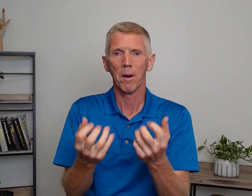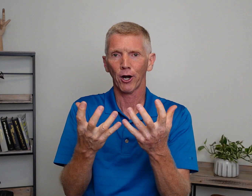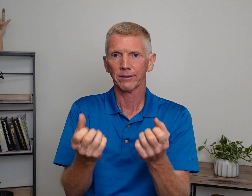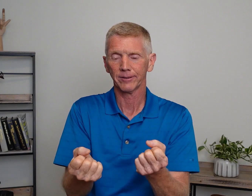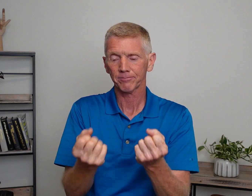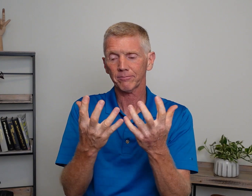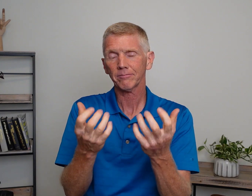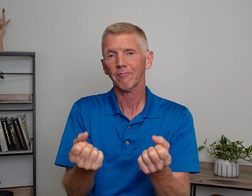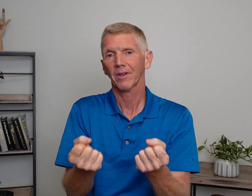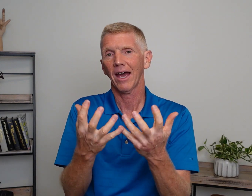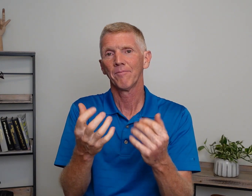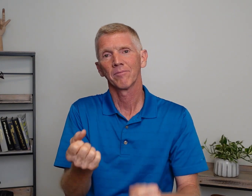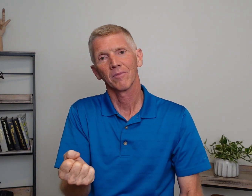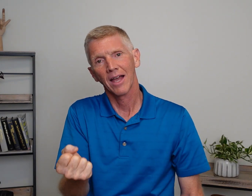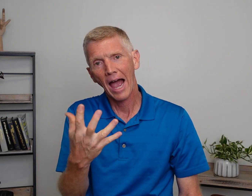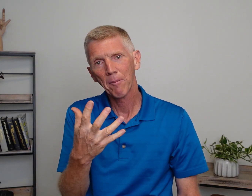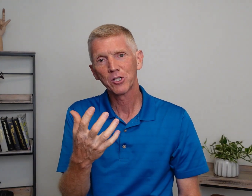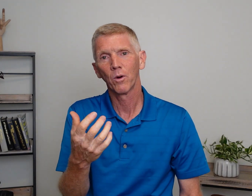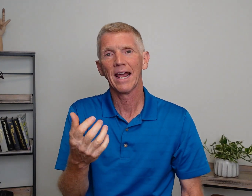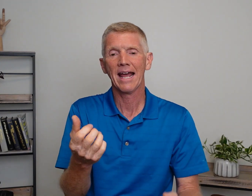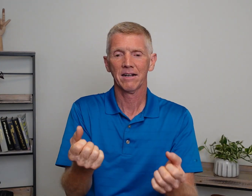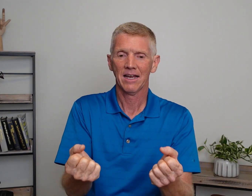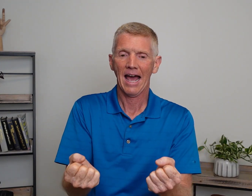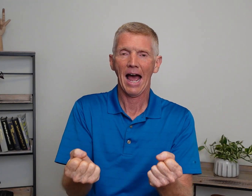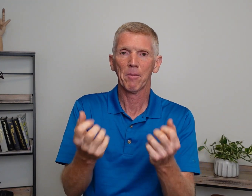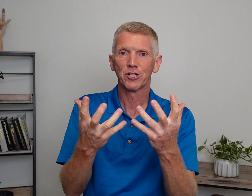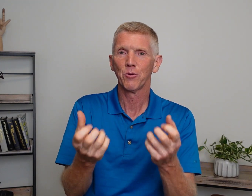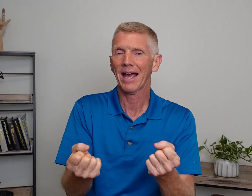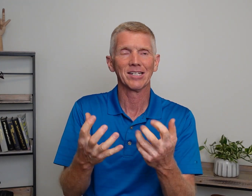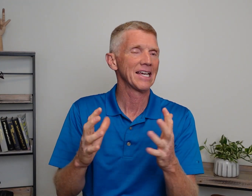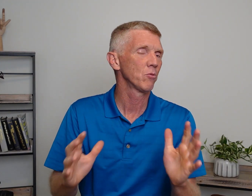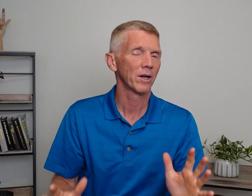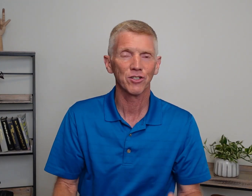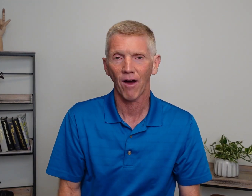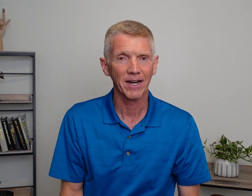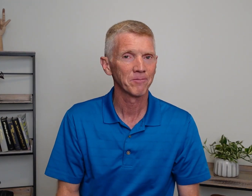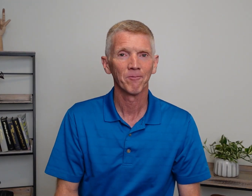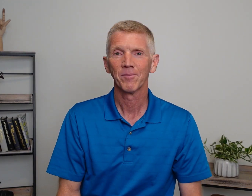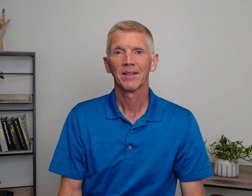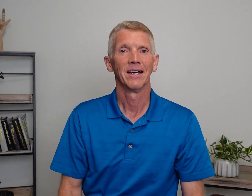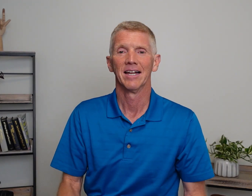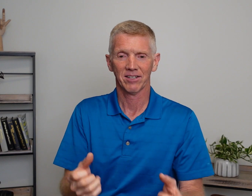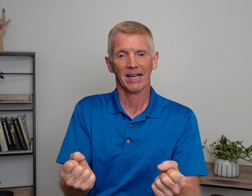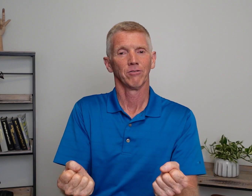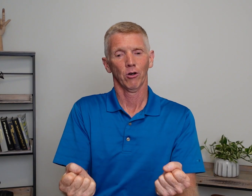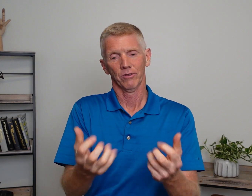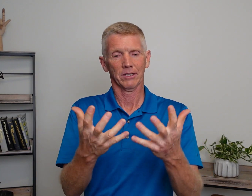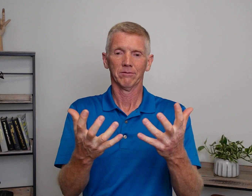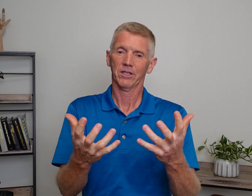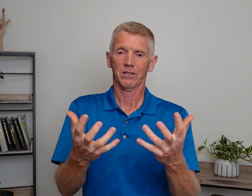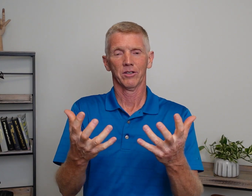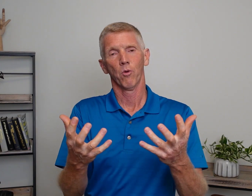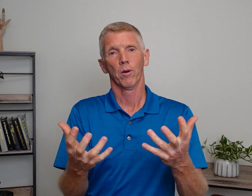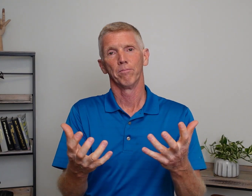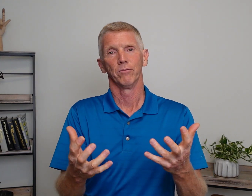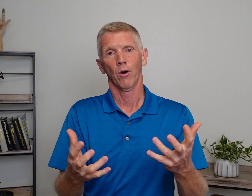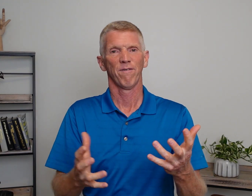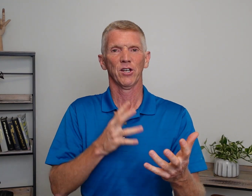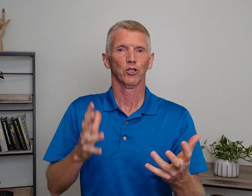Numerically. Okay? How much one hand? How much two hands? Either one is fine. It's like, you know, the more, you know, official